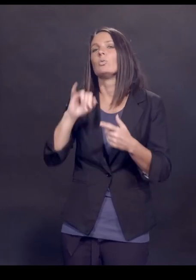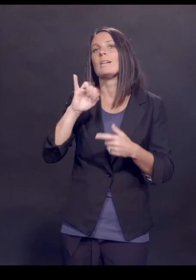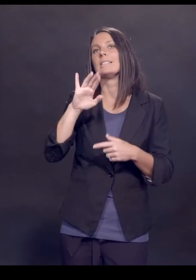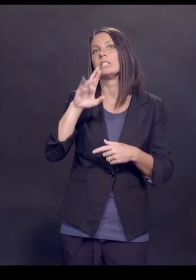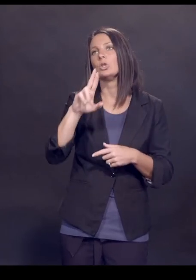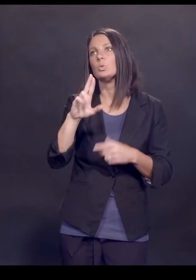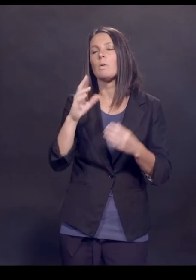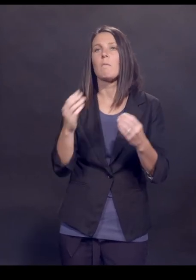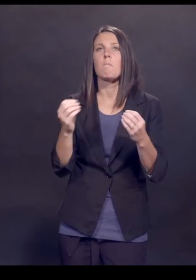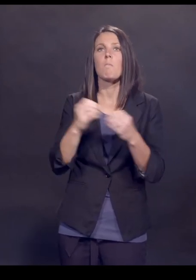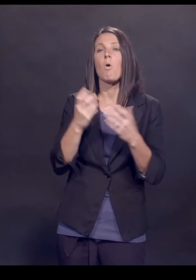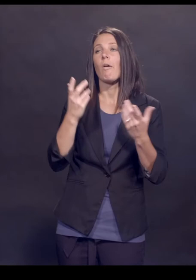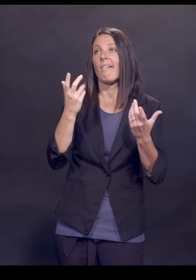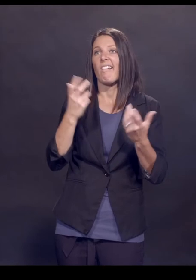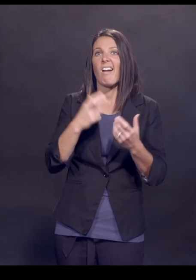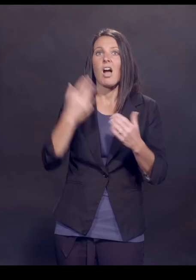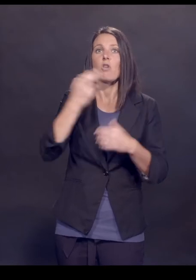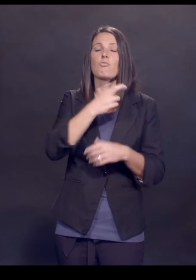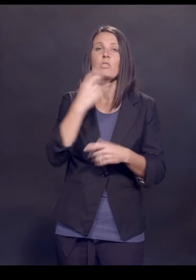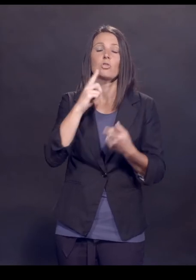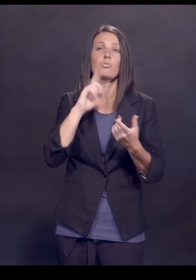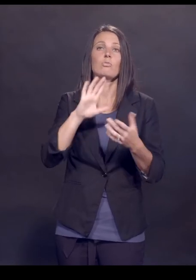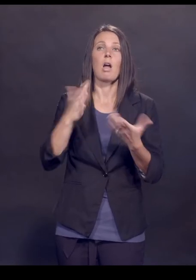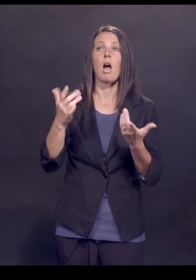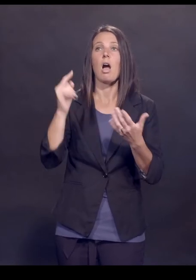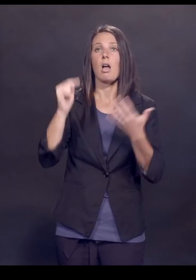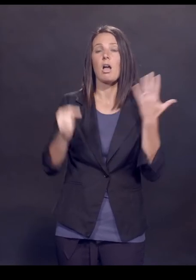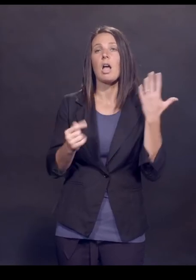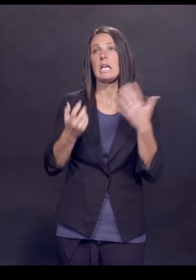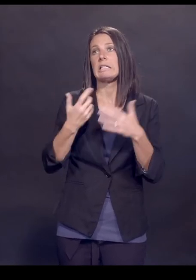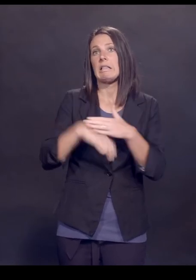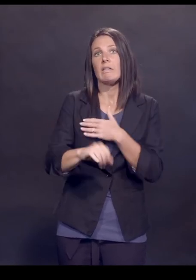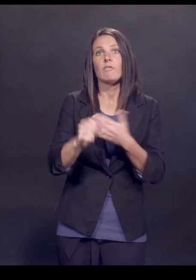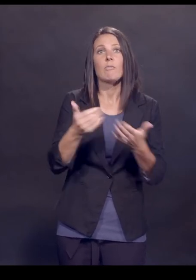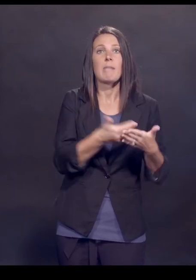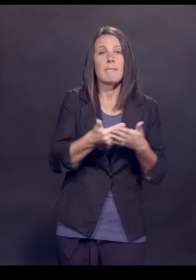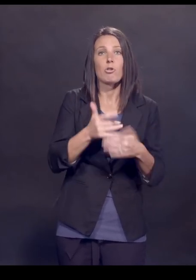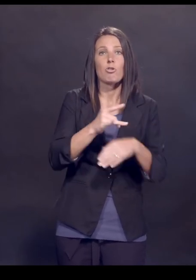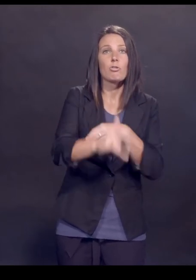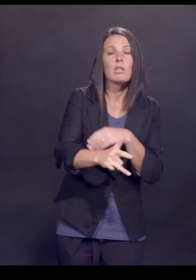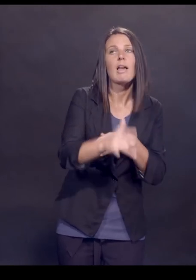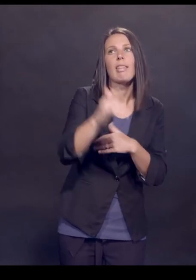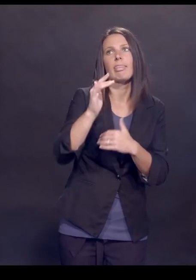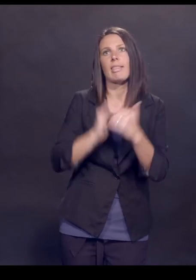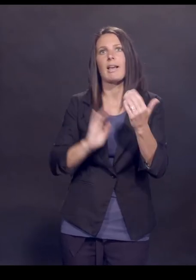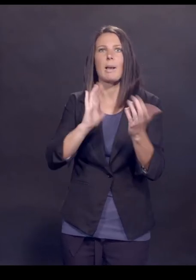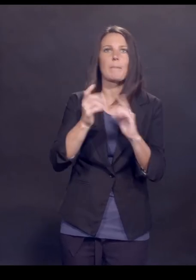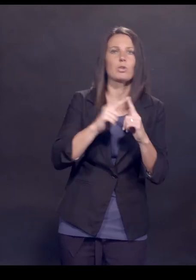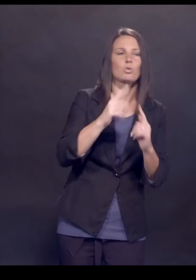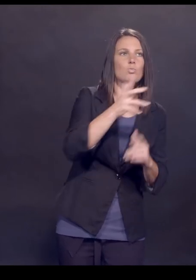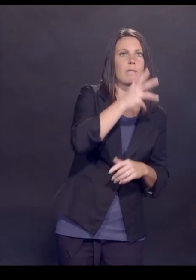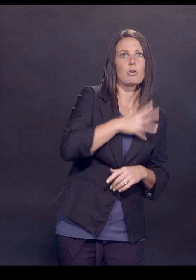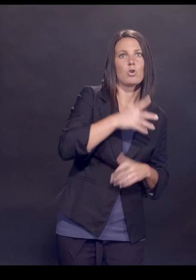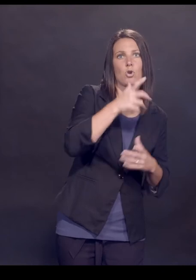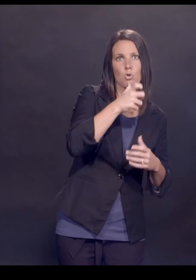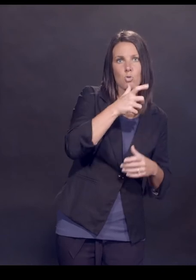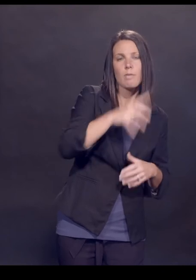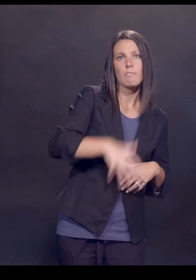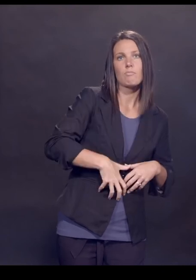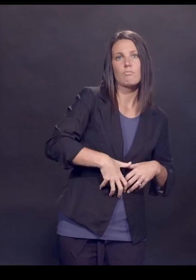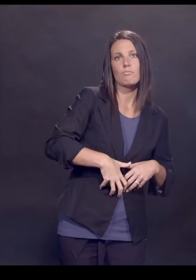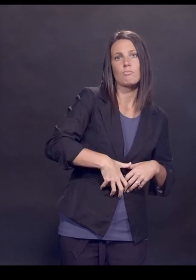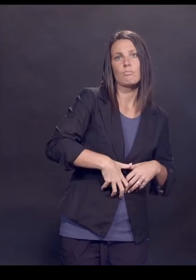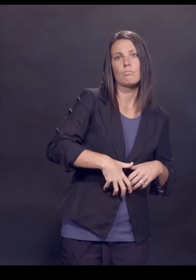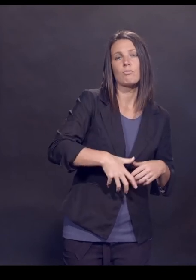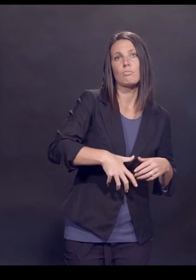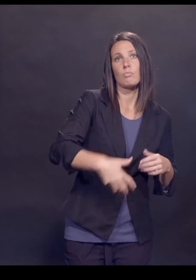ventilated, and more likely to die, and more likely to deliver their child prematurely than women who are pregnant, I'm